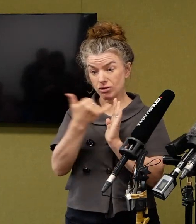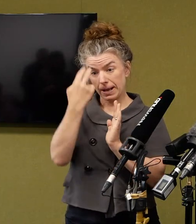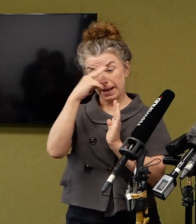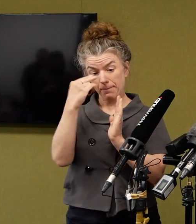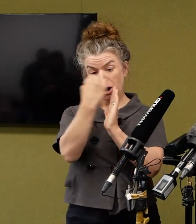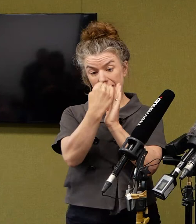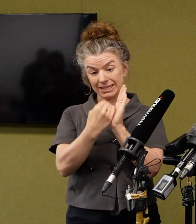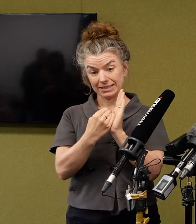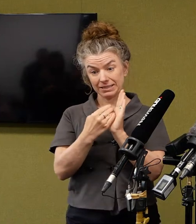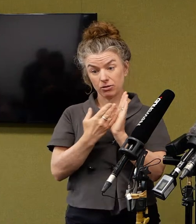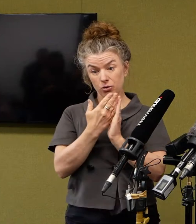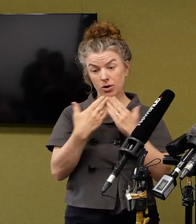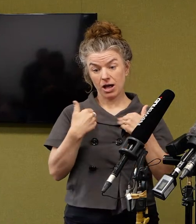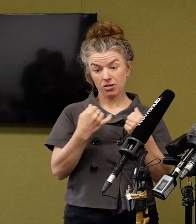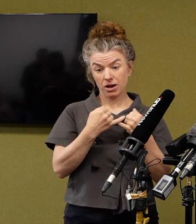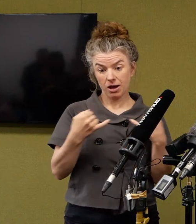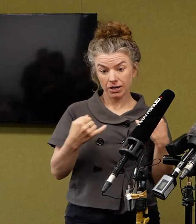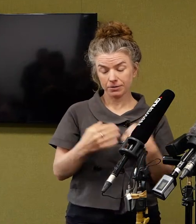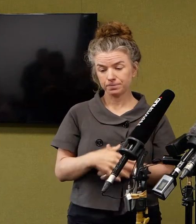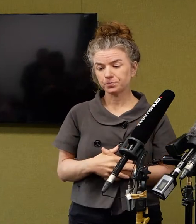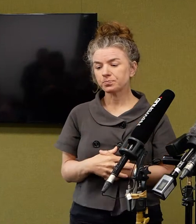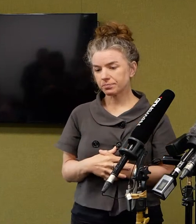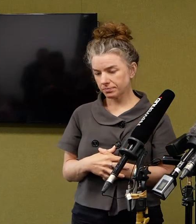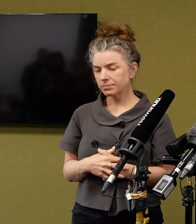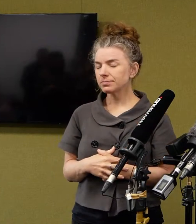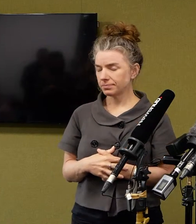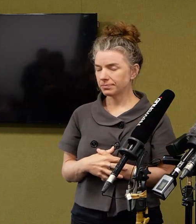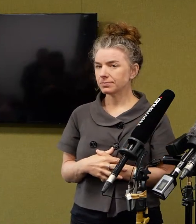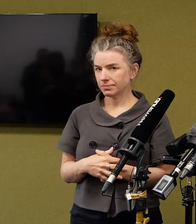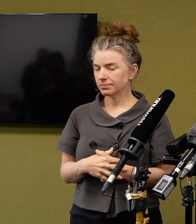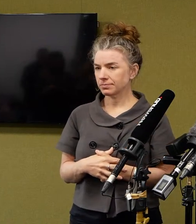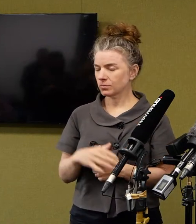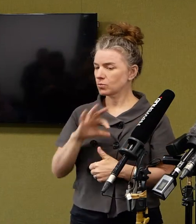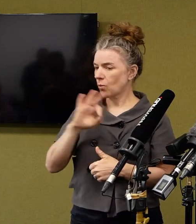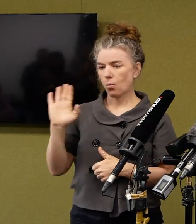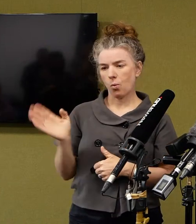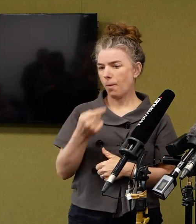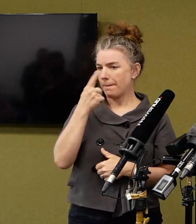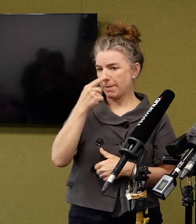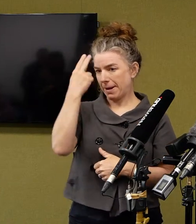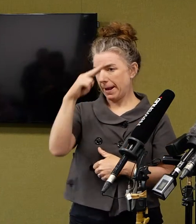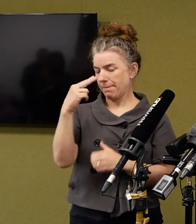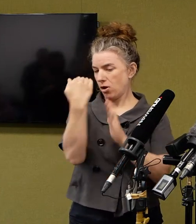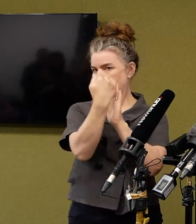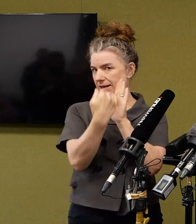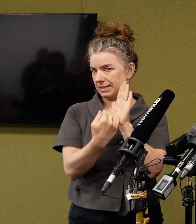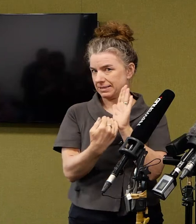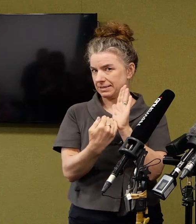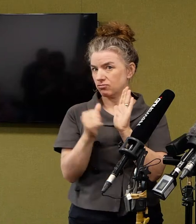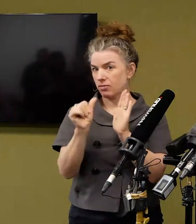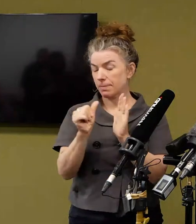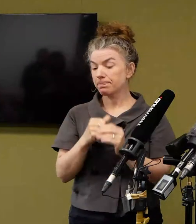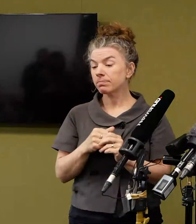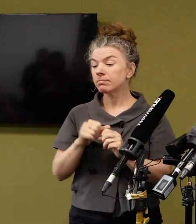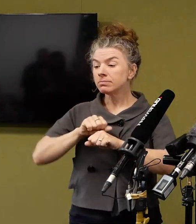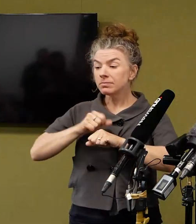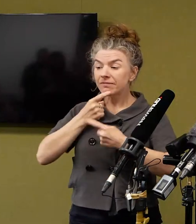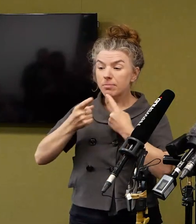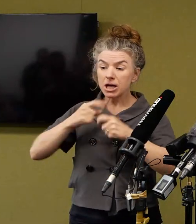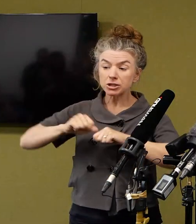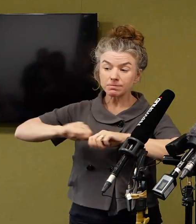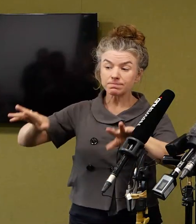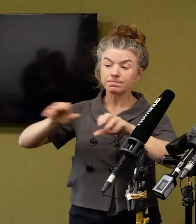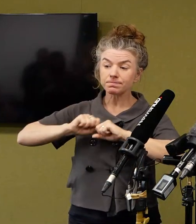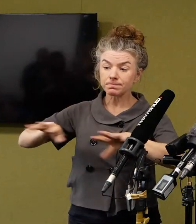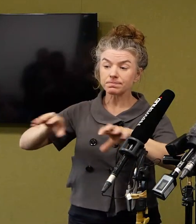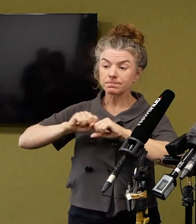Well, there's a difference between the number who have travelled back and the number who have registered to date. I'm sure as awareness grows about the importance for people